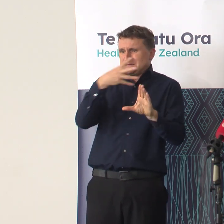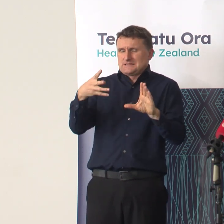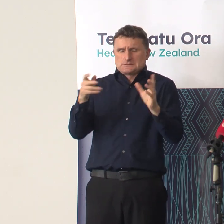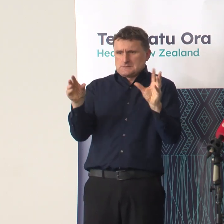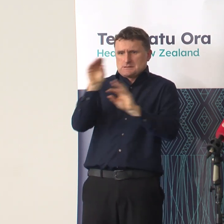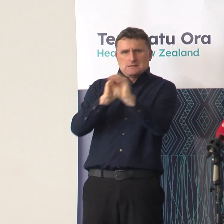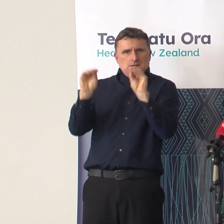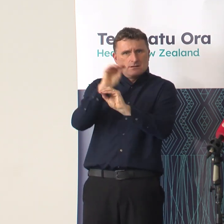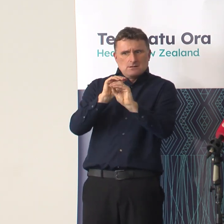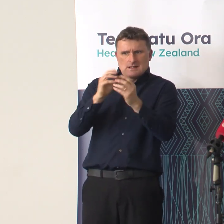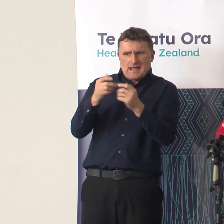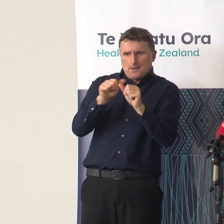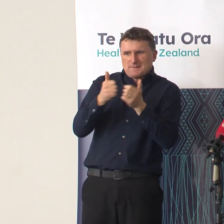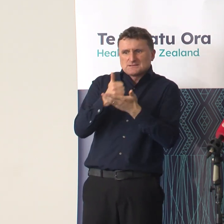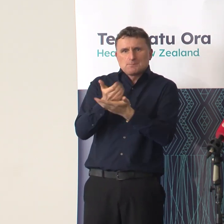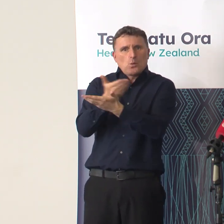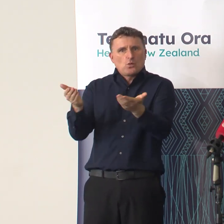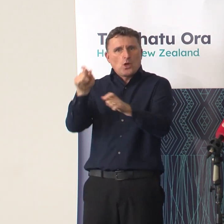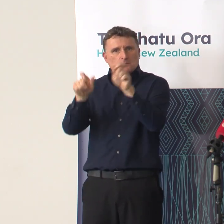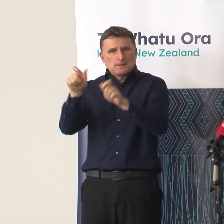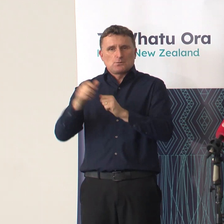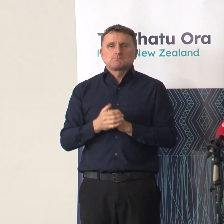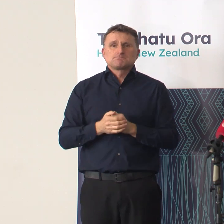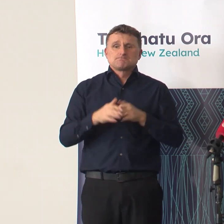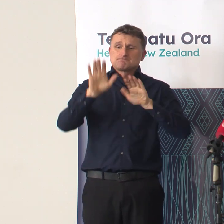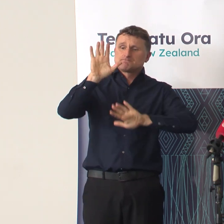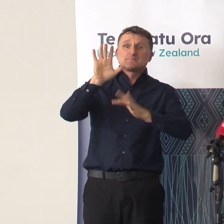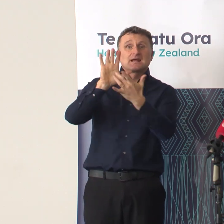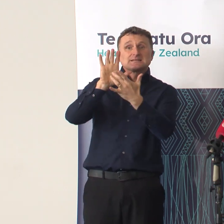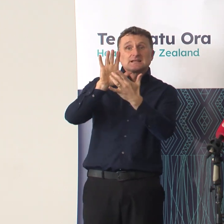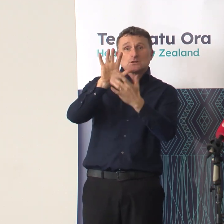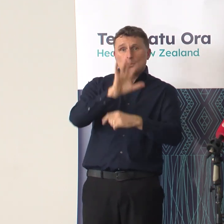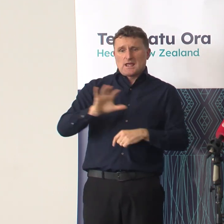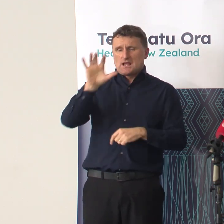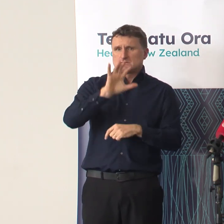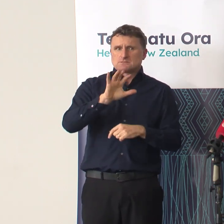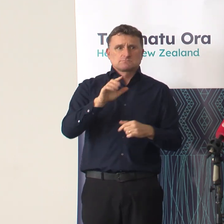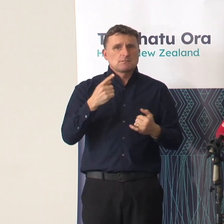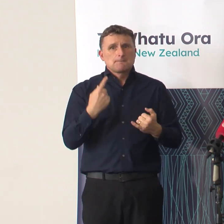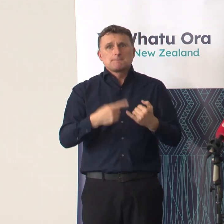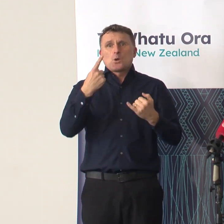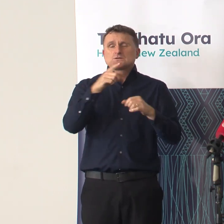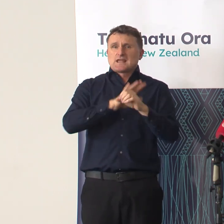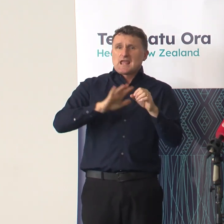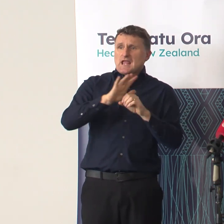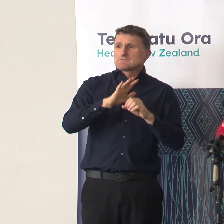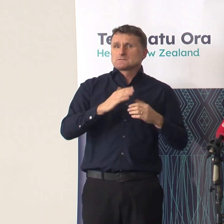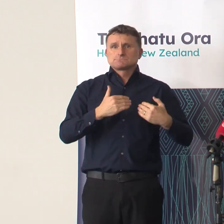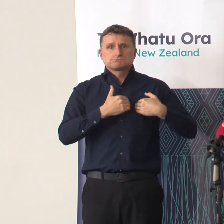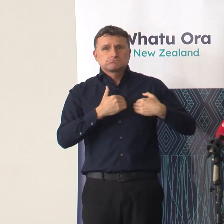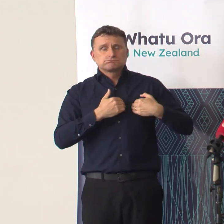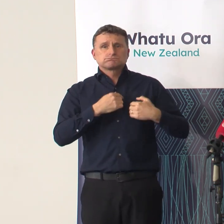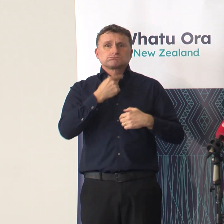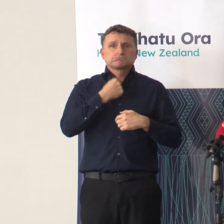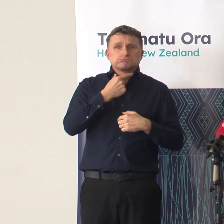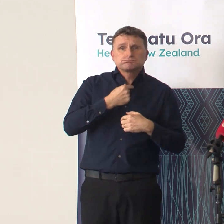In the central region, acute or emergency care as well as non-deferable care such as cardiac, thoracic, cancer